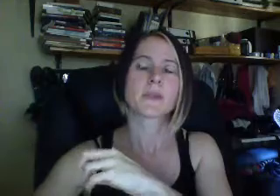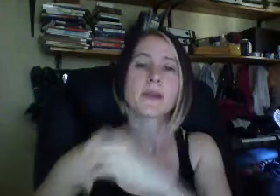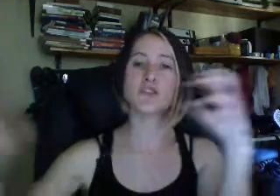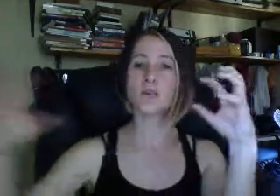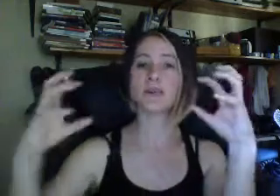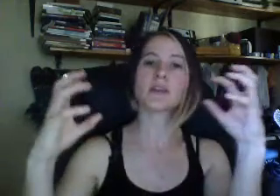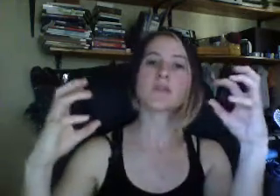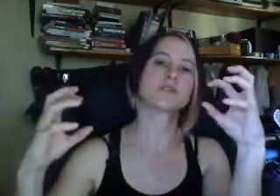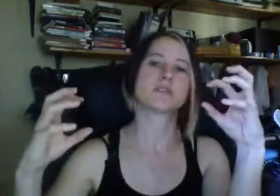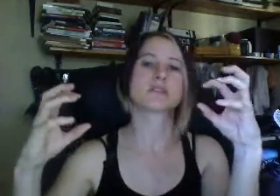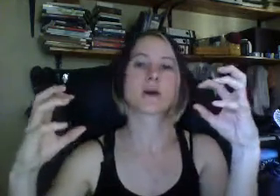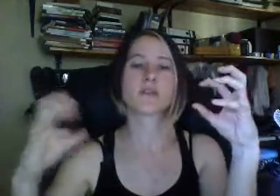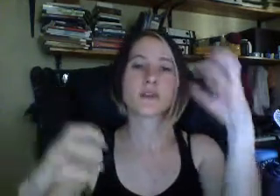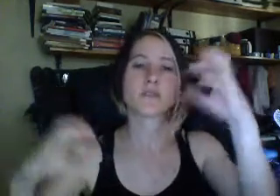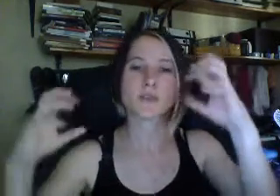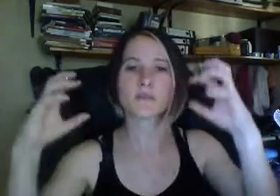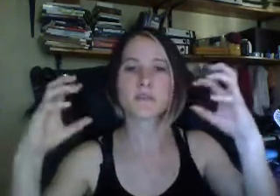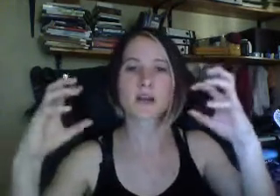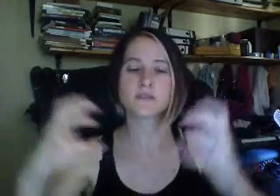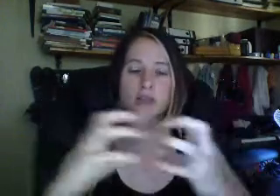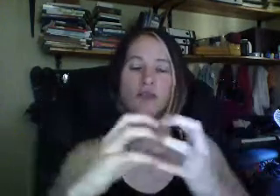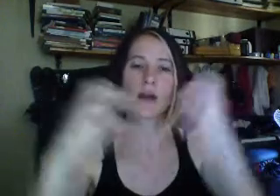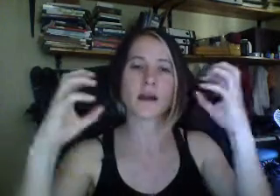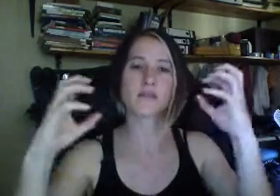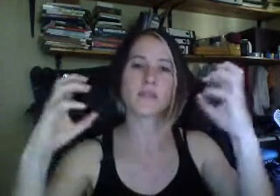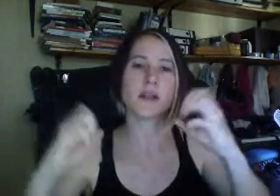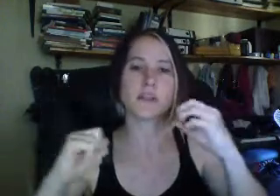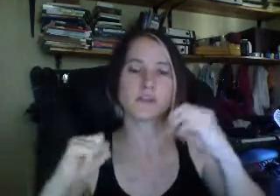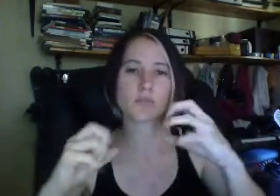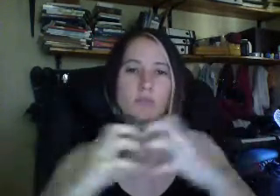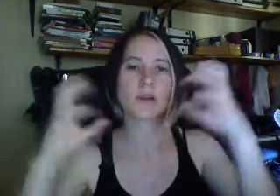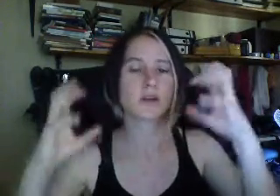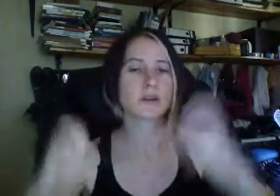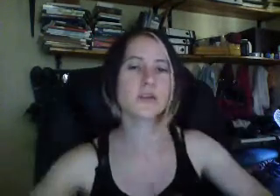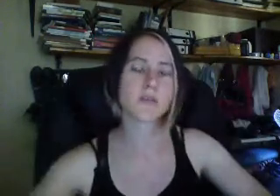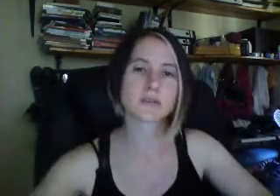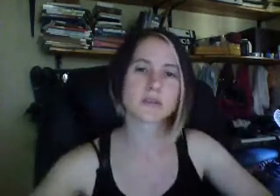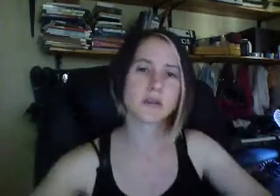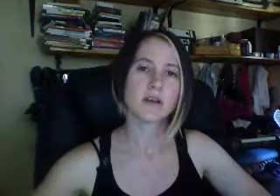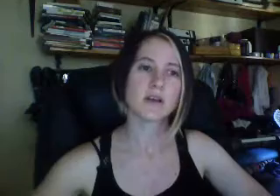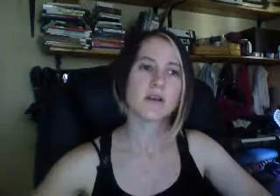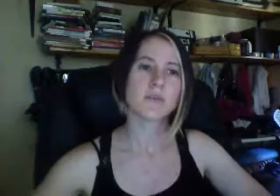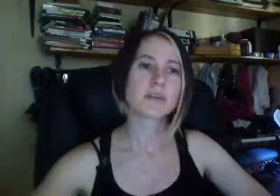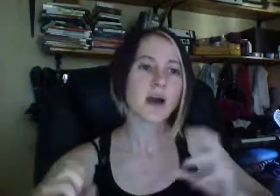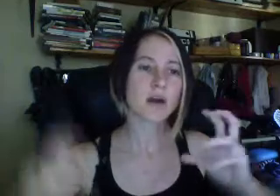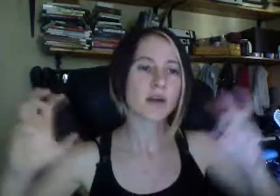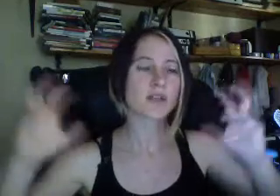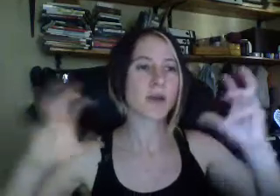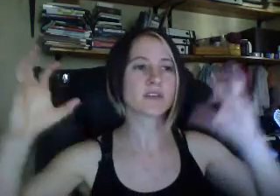And then you meet another person that's quite effective within themselves, and then you have a relationship, or an agreement. But now, currently, we have